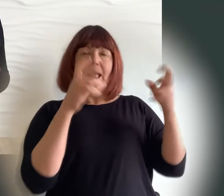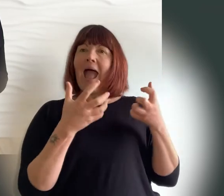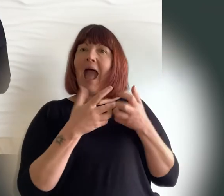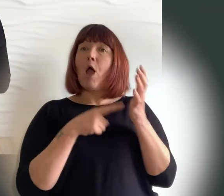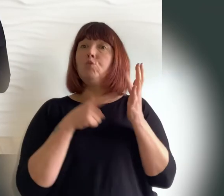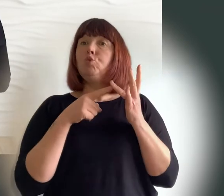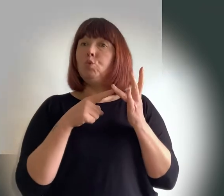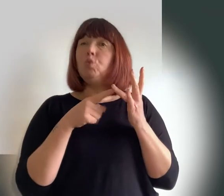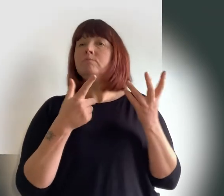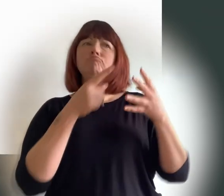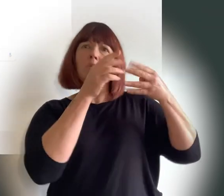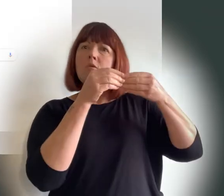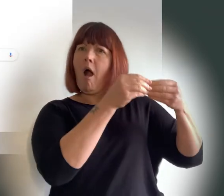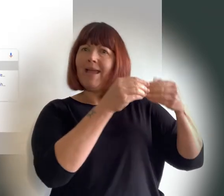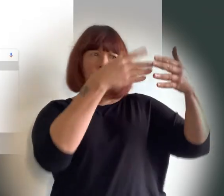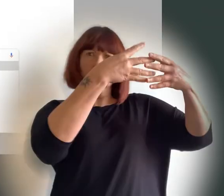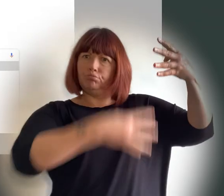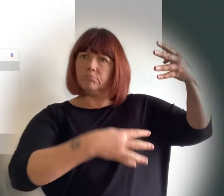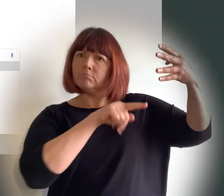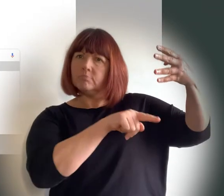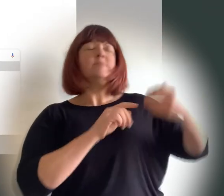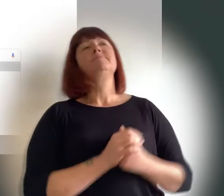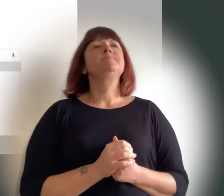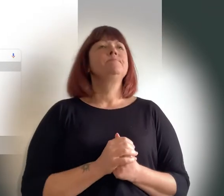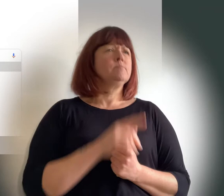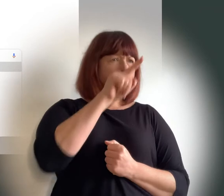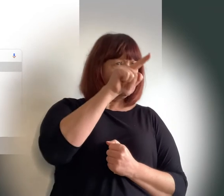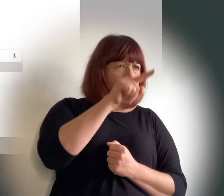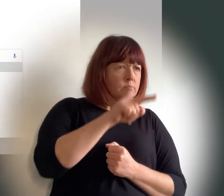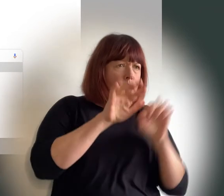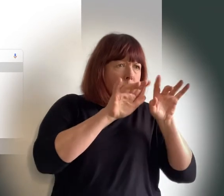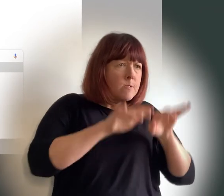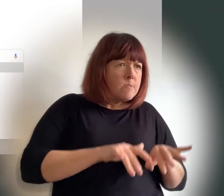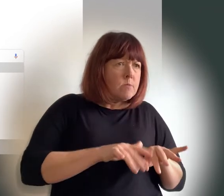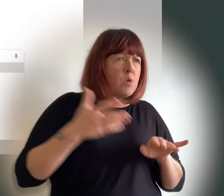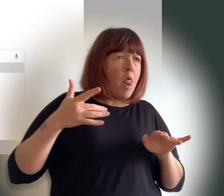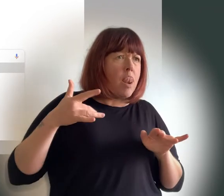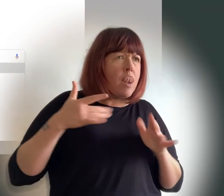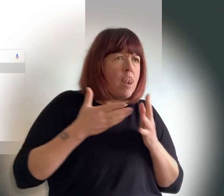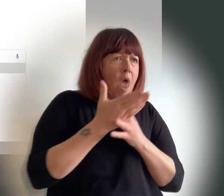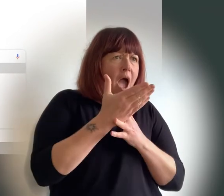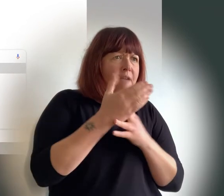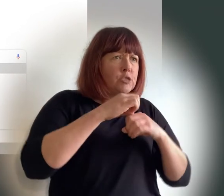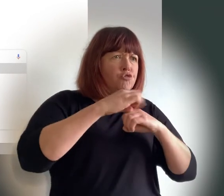besides if you search how to live stream for your particular smart TV model you'll find plenty of step-by-step guides